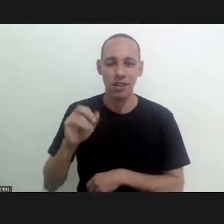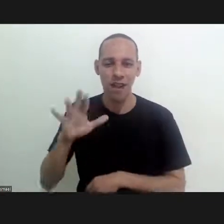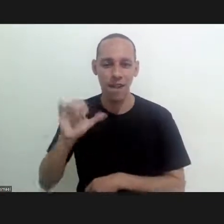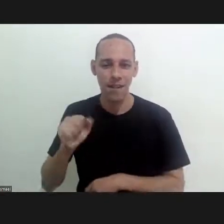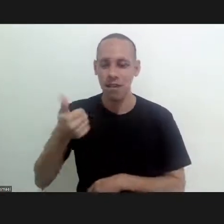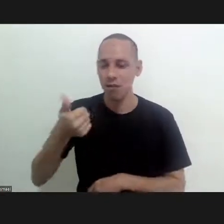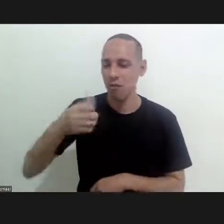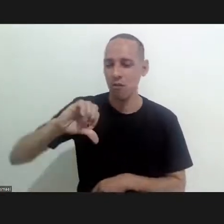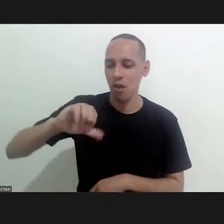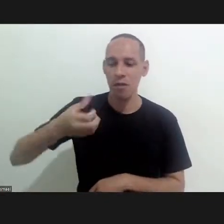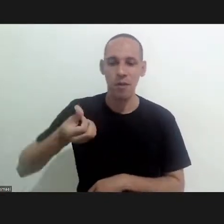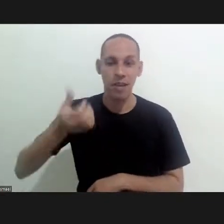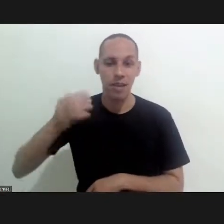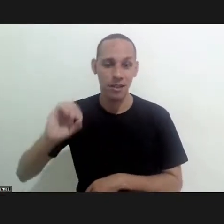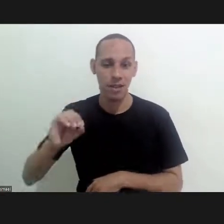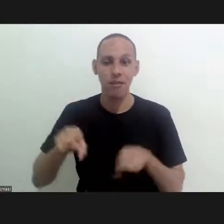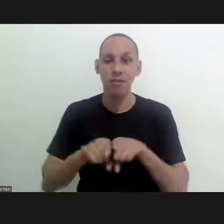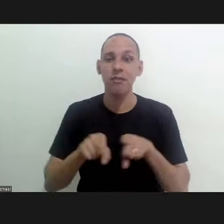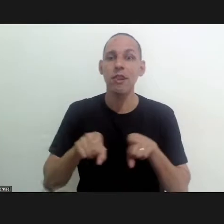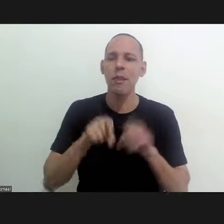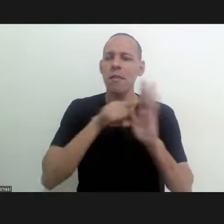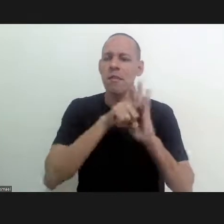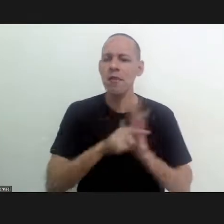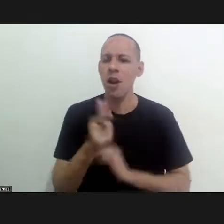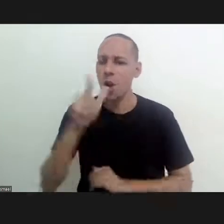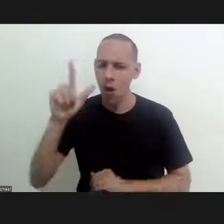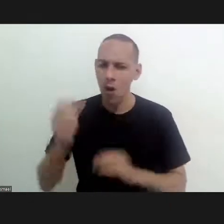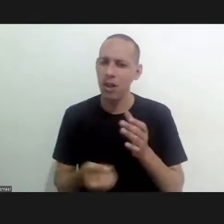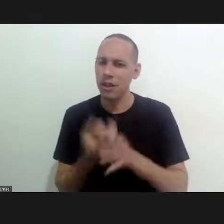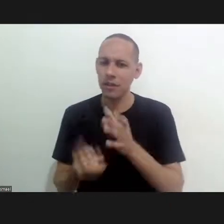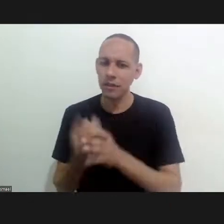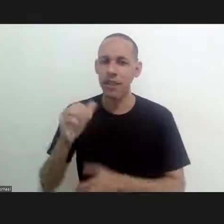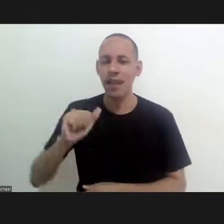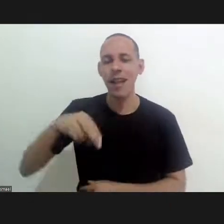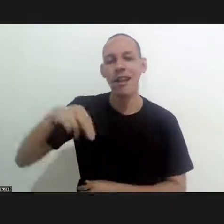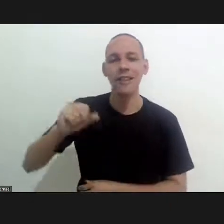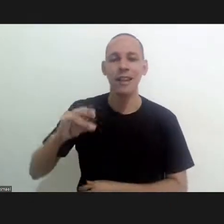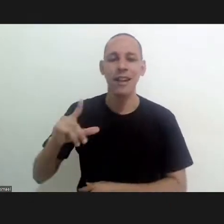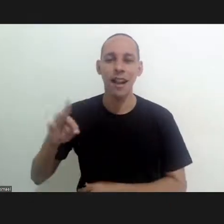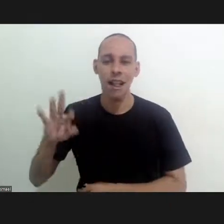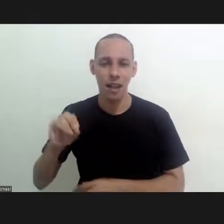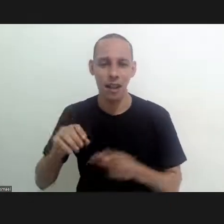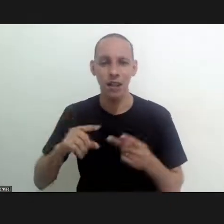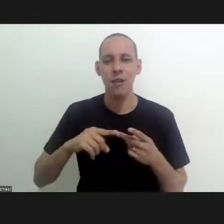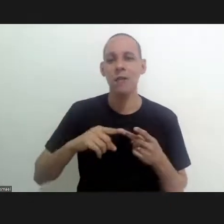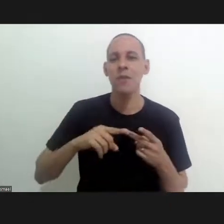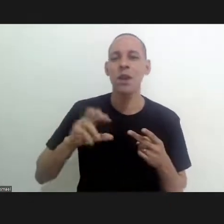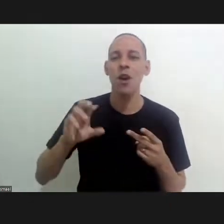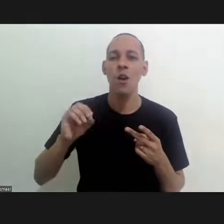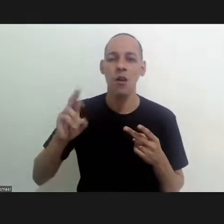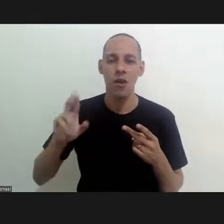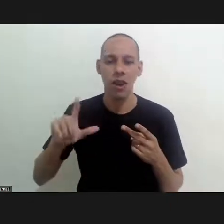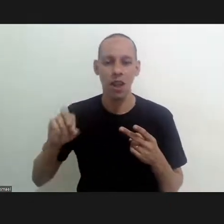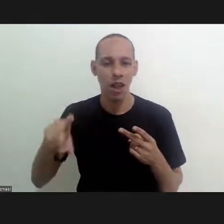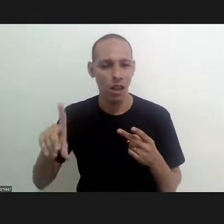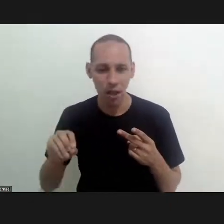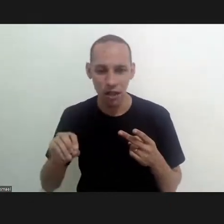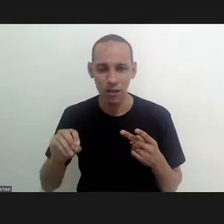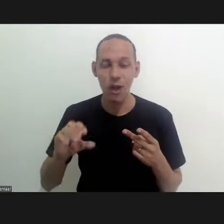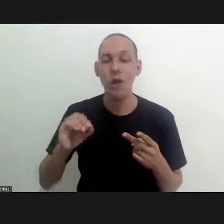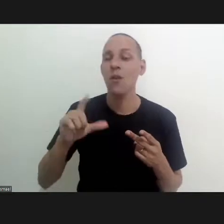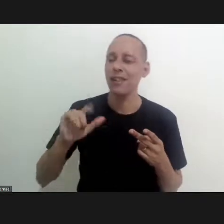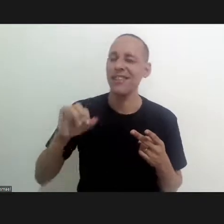1960 and established great researchers as a Tuniana Creche, Romagna, Orlando,